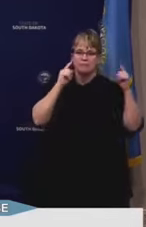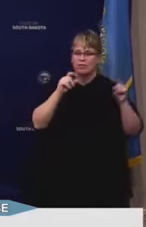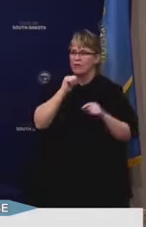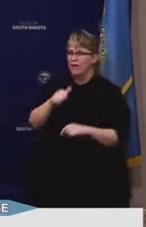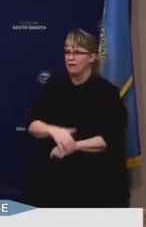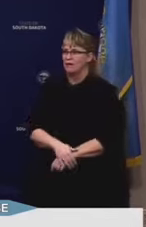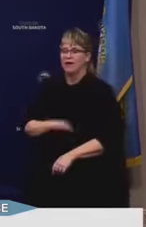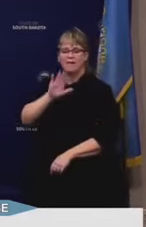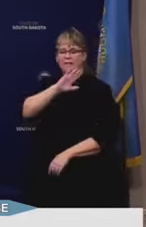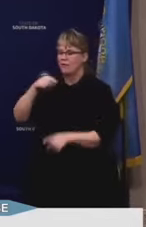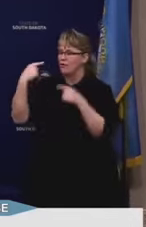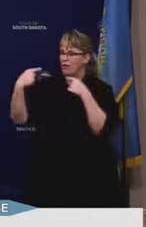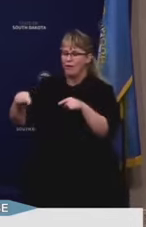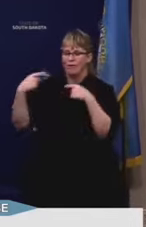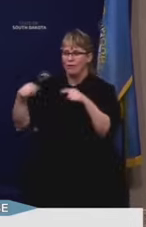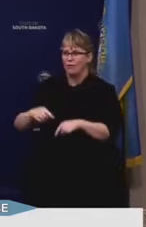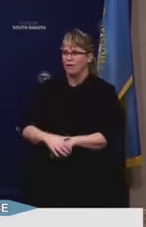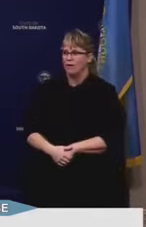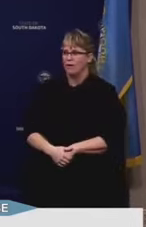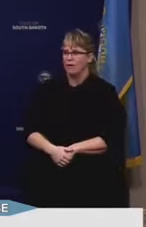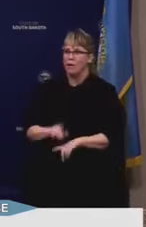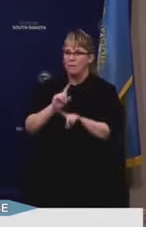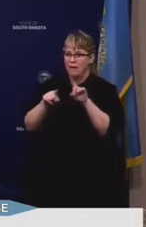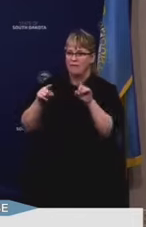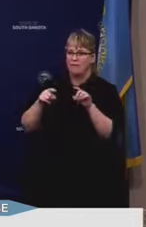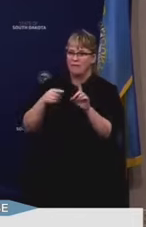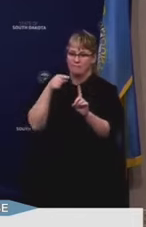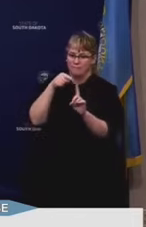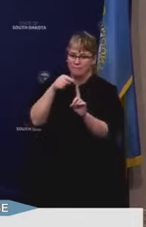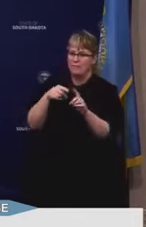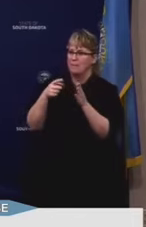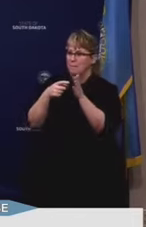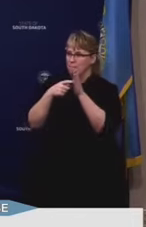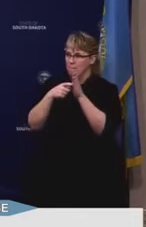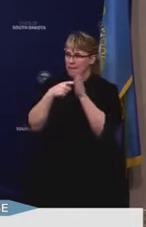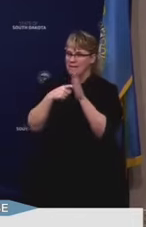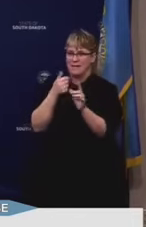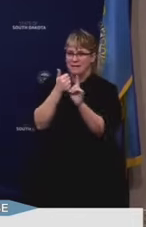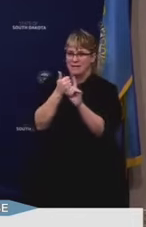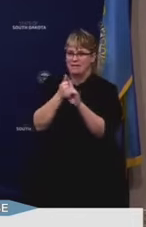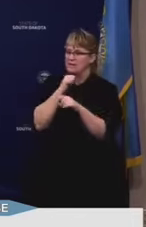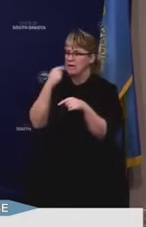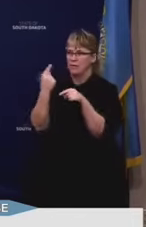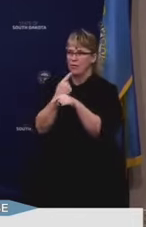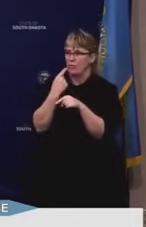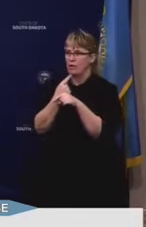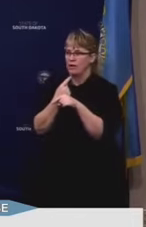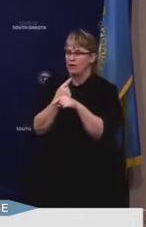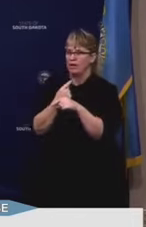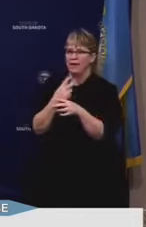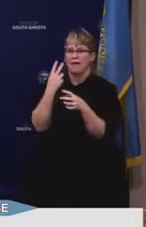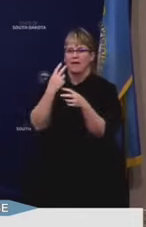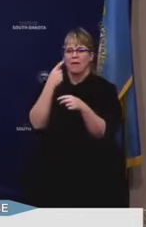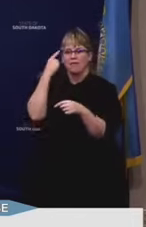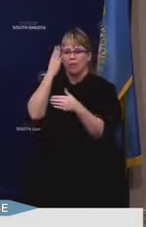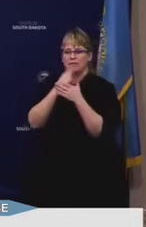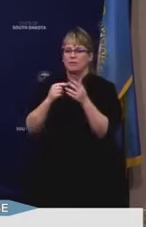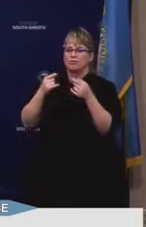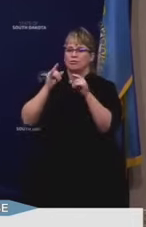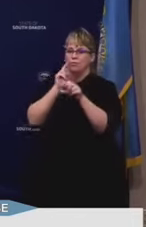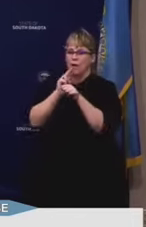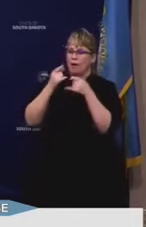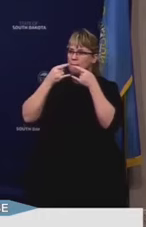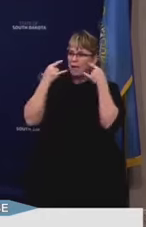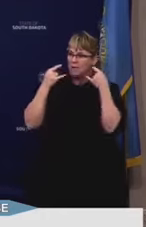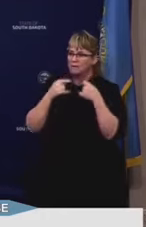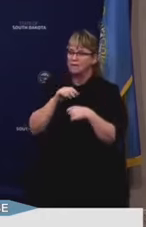don't work. I've never argued that. What I argue is the mandate. I think the mandate is inappropriate for government to come in and mandate that somebody wear a mask.